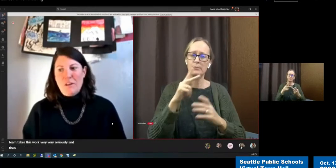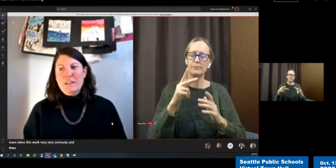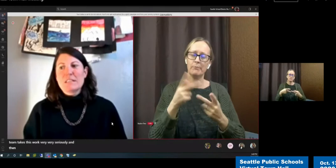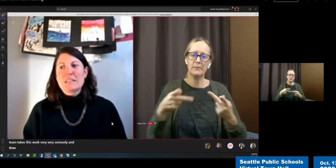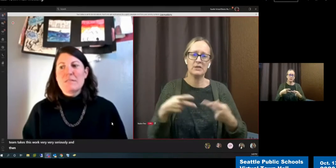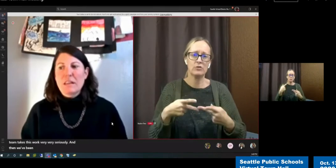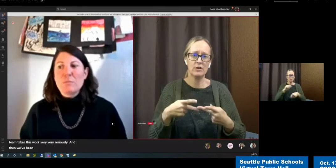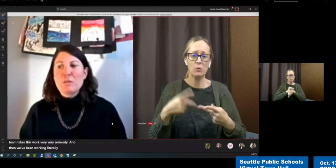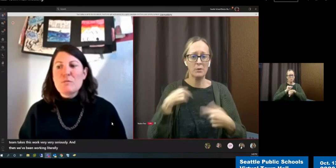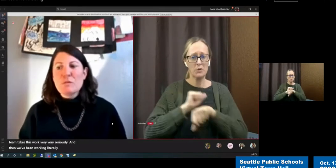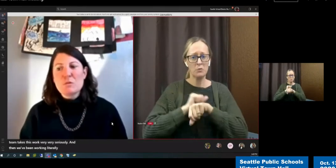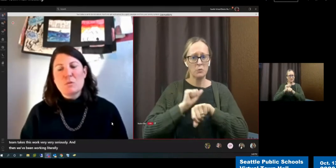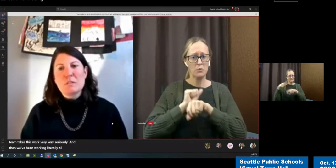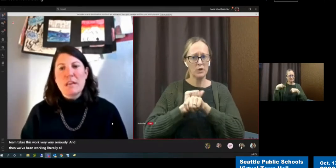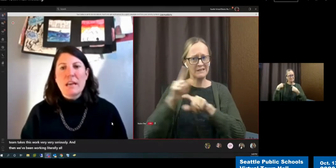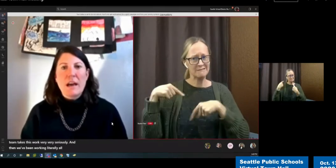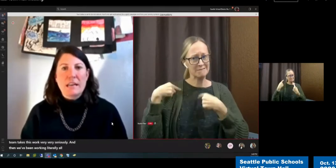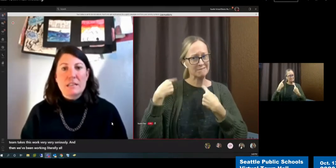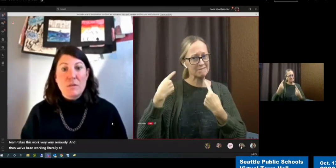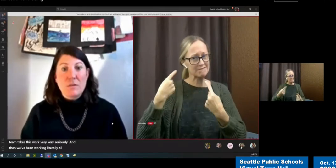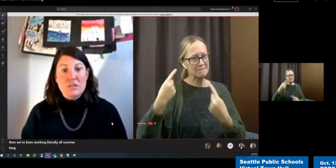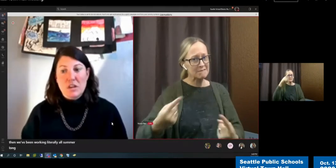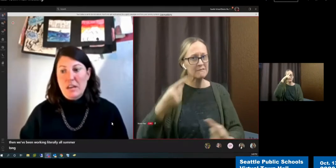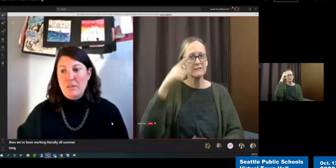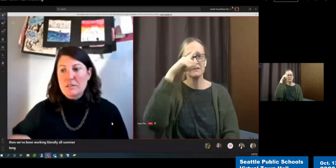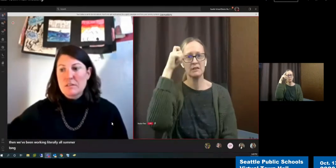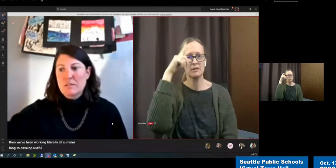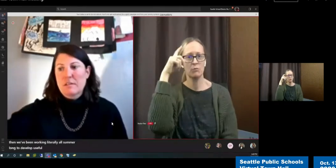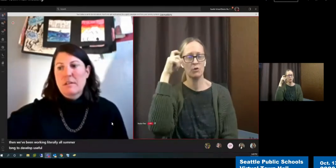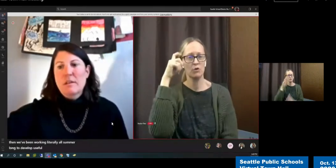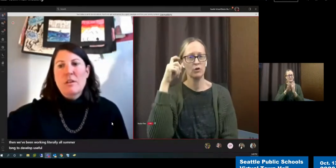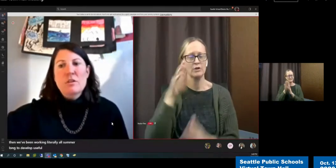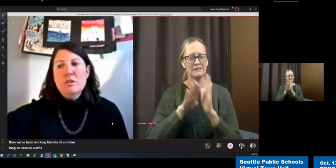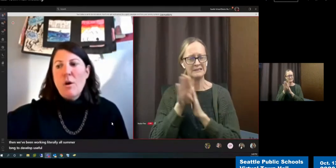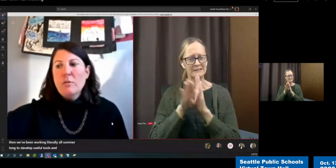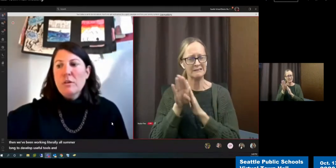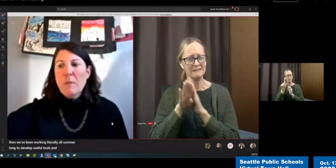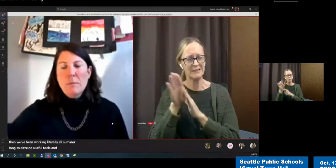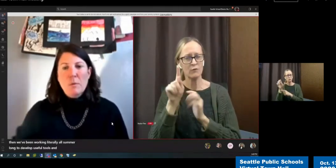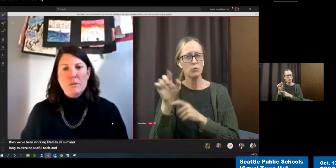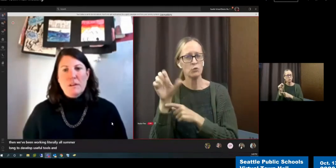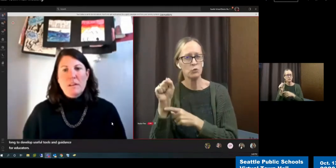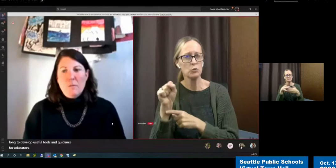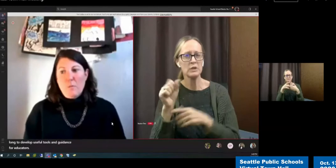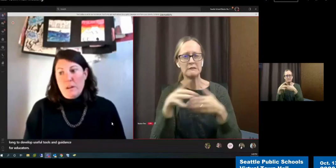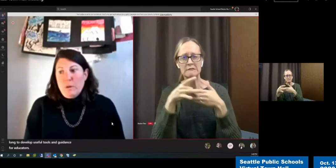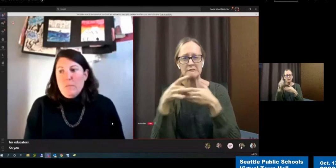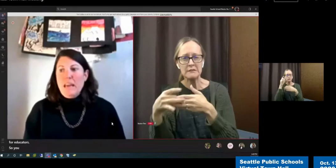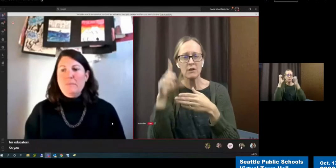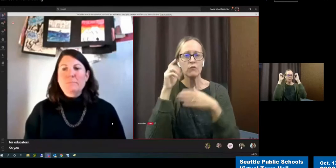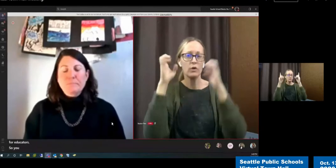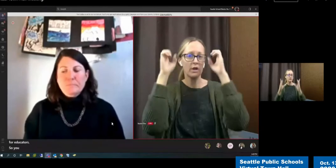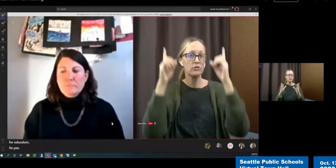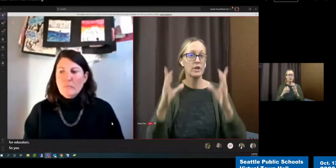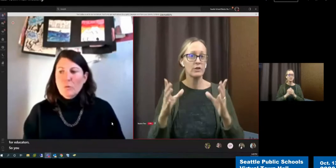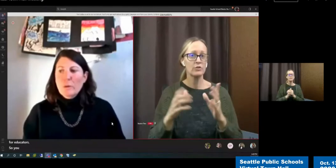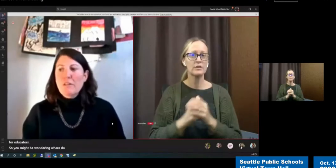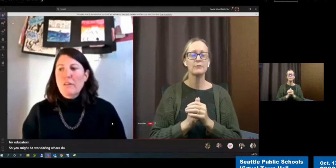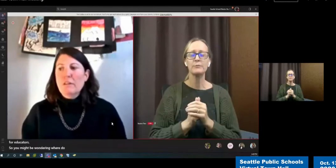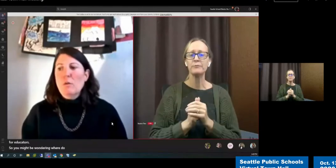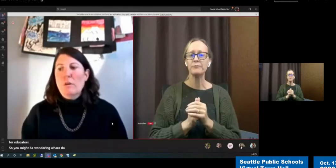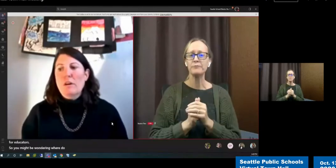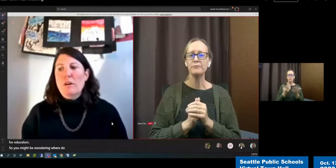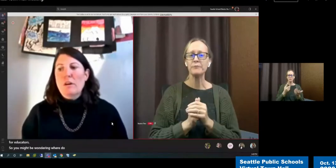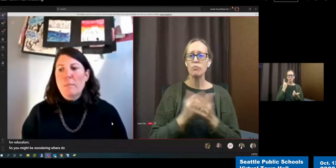long to develop useful tools and guidance for educators. So you might be wondering, where do we begin? We